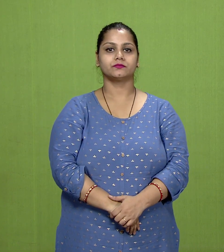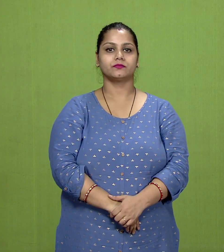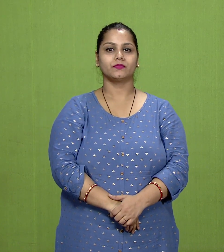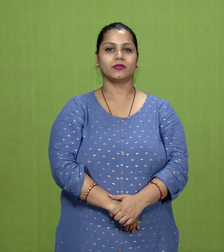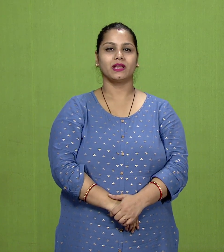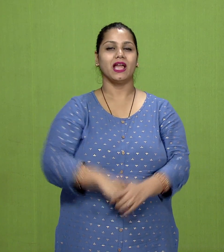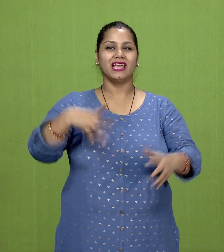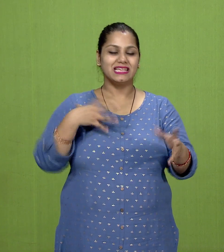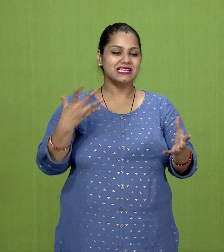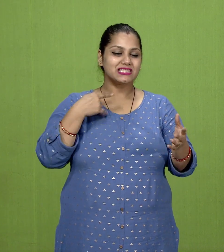His teachings included